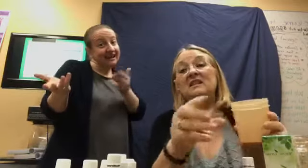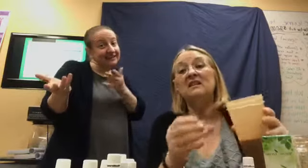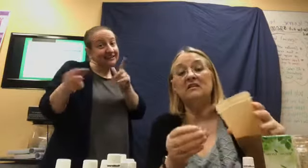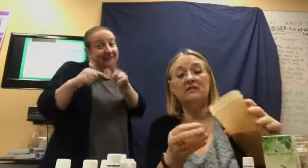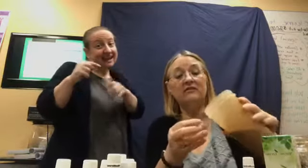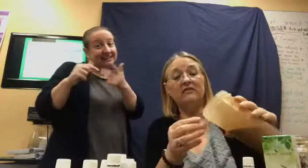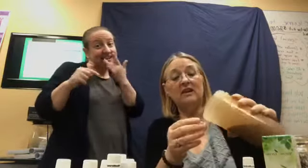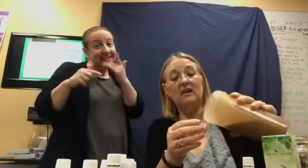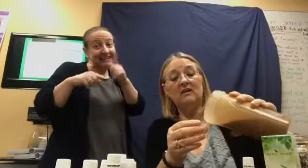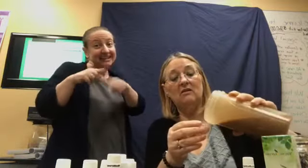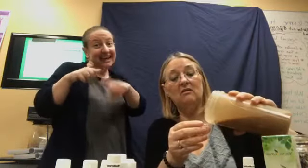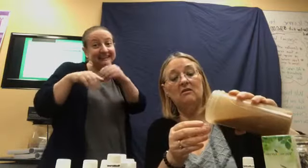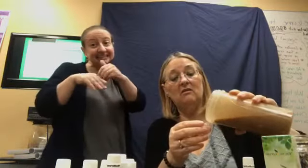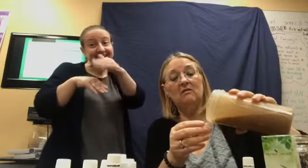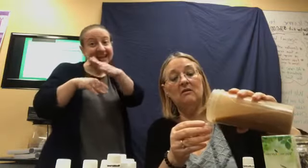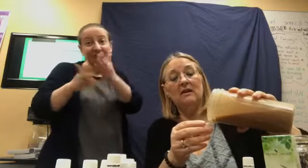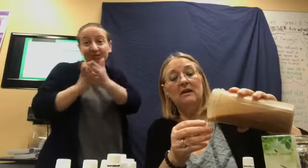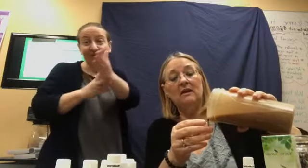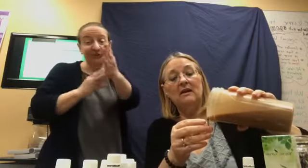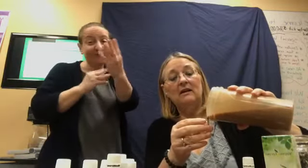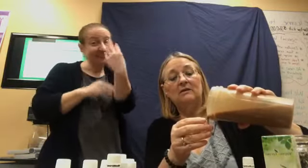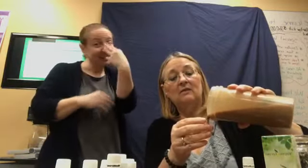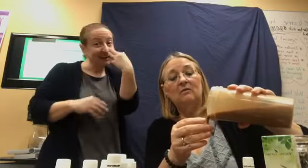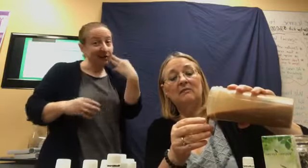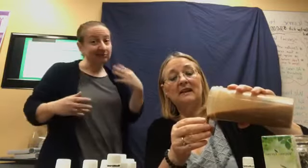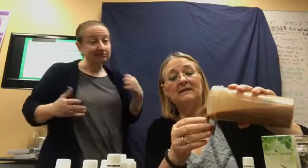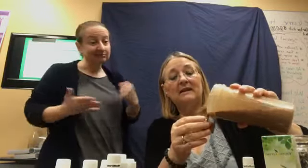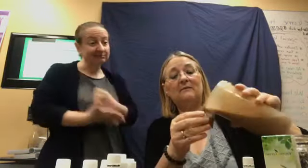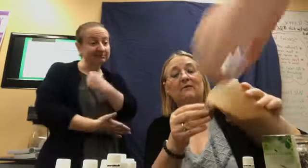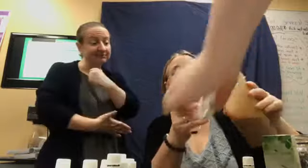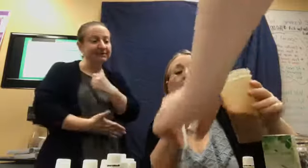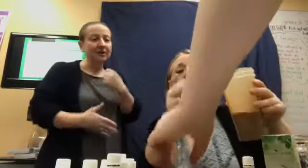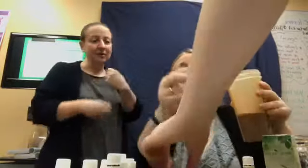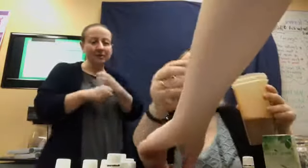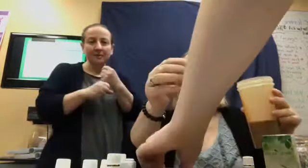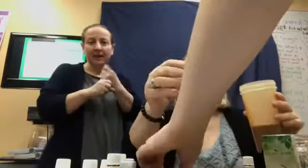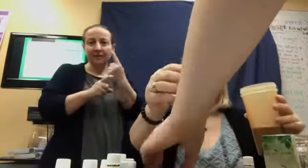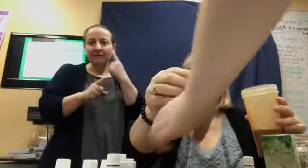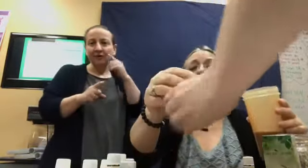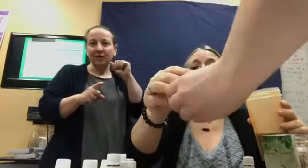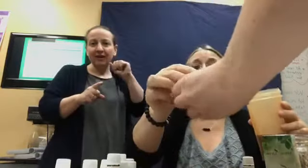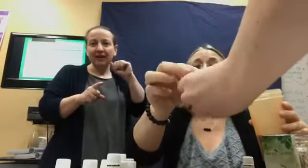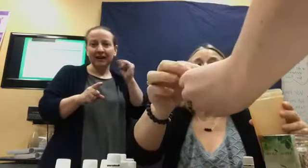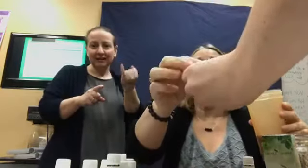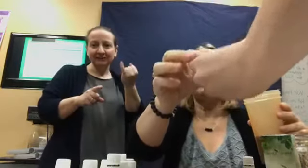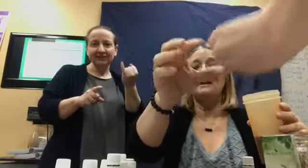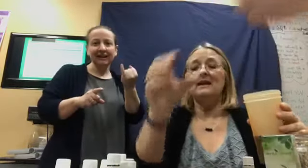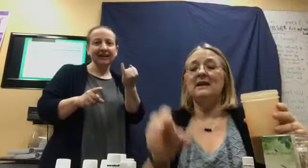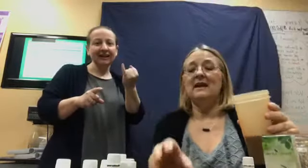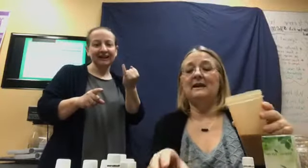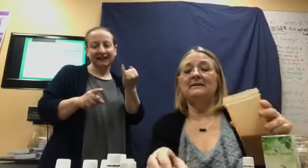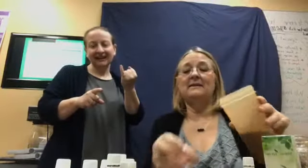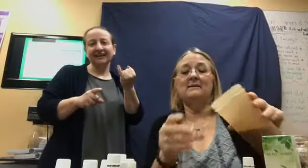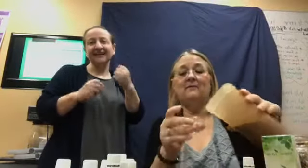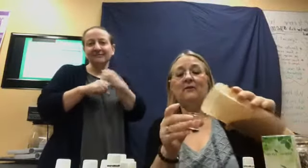it over video. So, we'll make some for AJ and some for